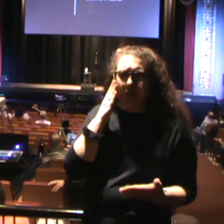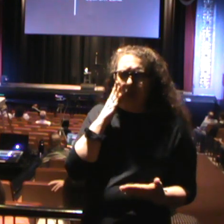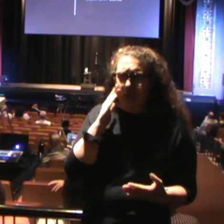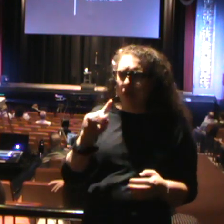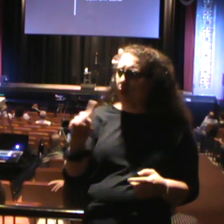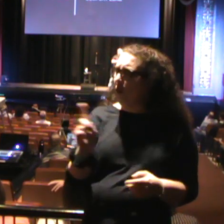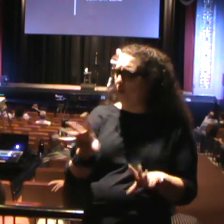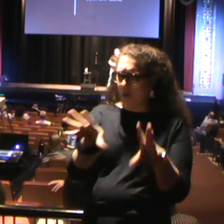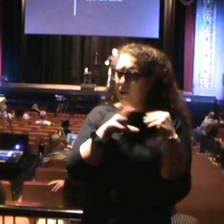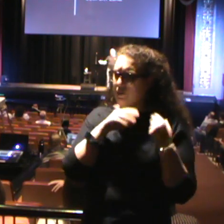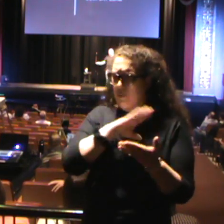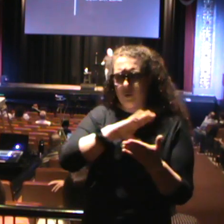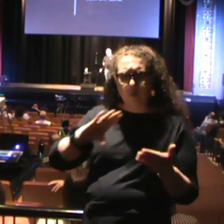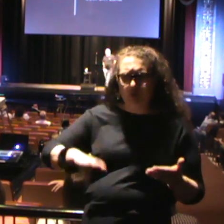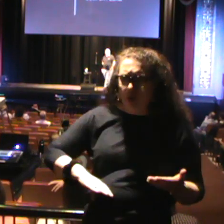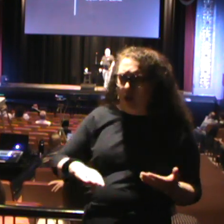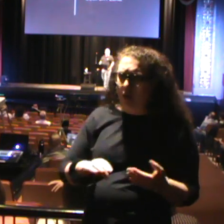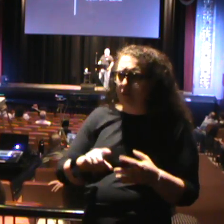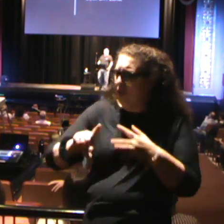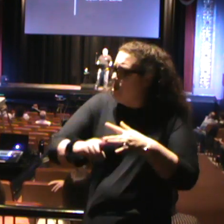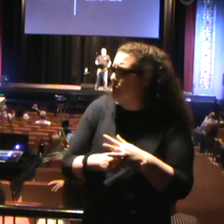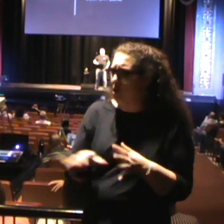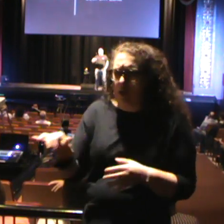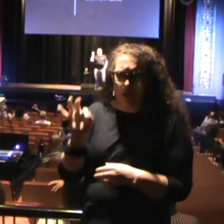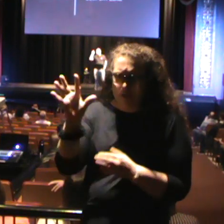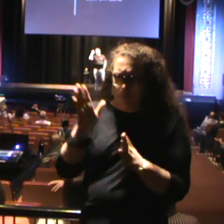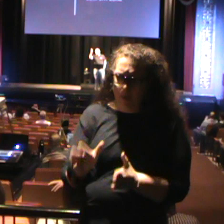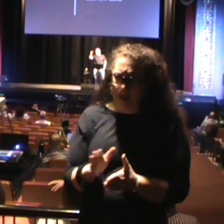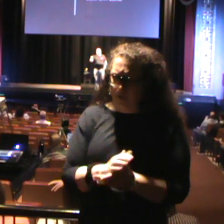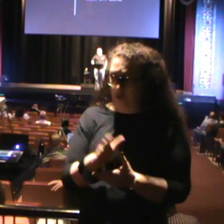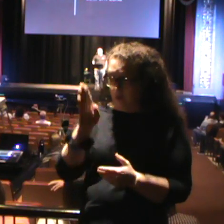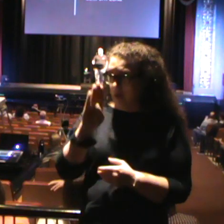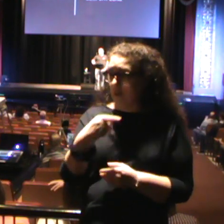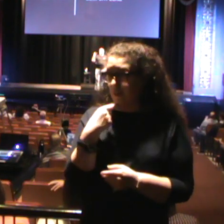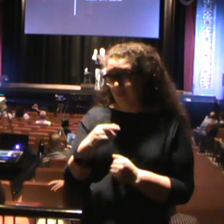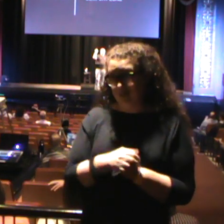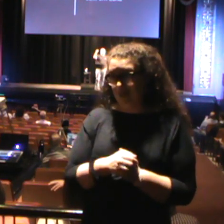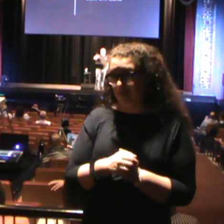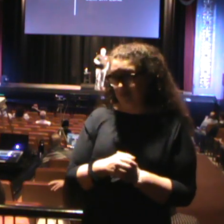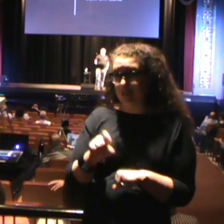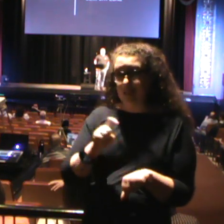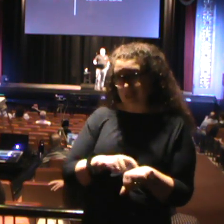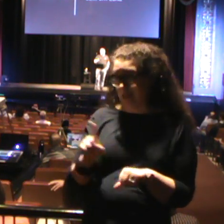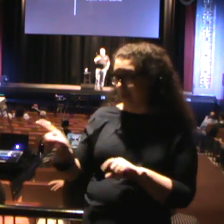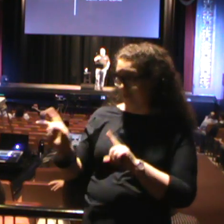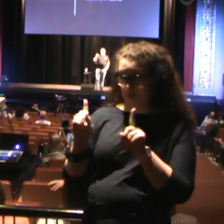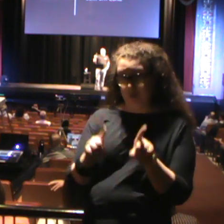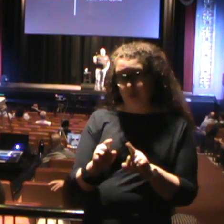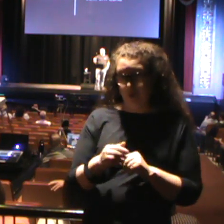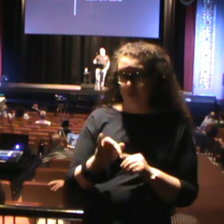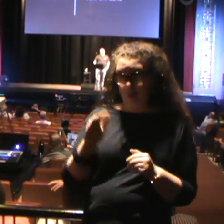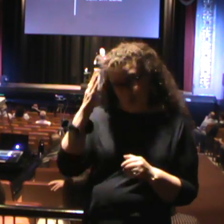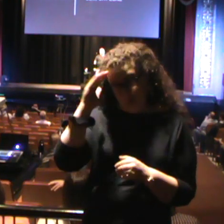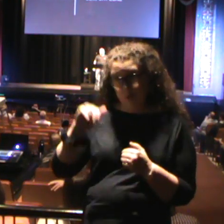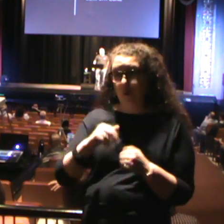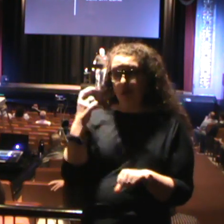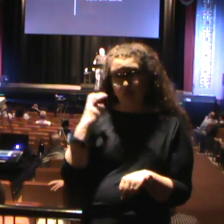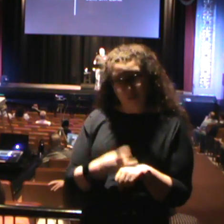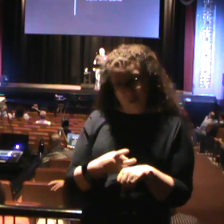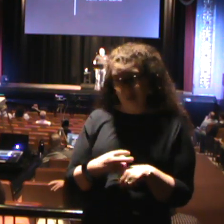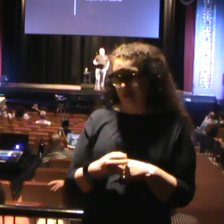to Christ. It's where I came into the past group. then God says, I want you to go. I just want you to go. You know how hard that was?